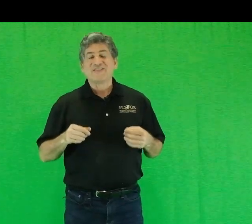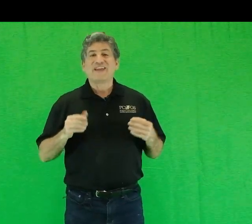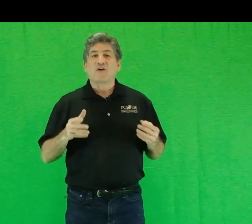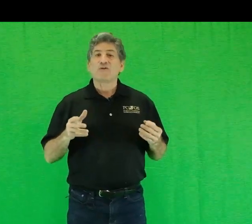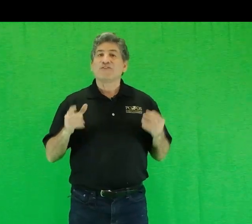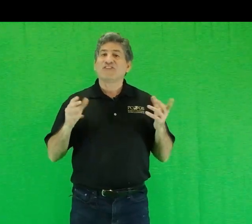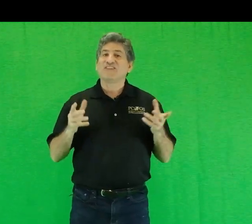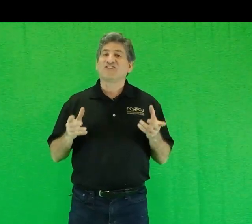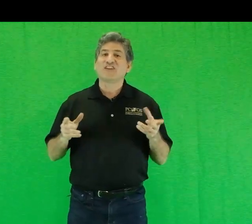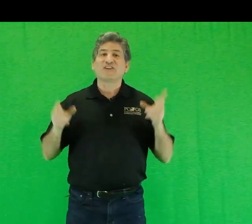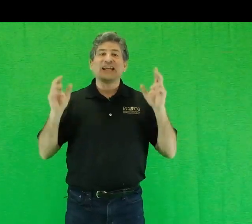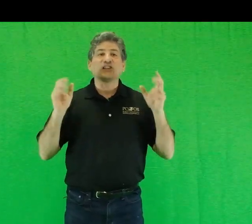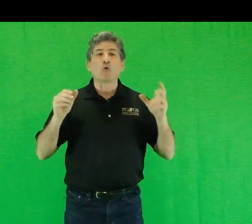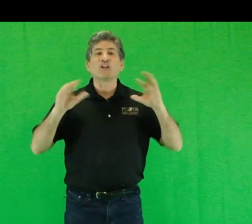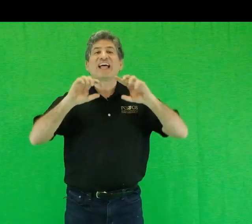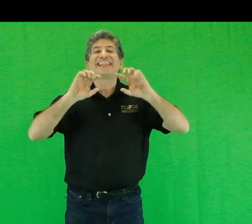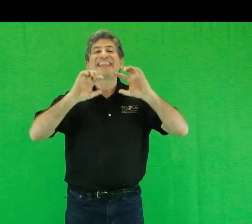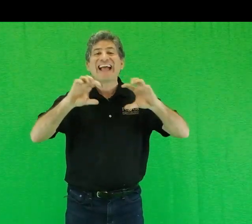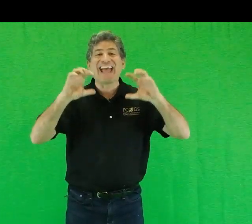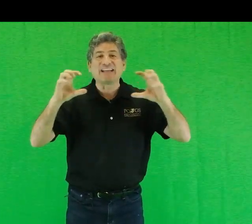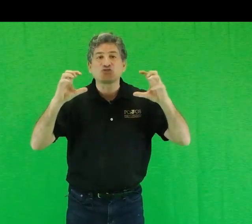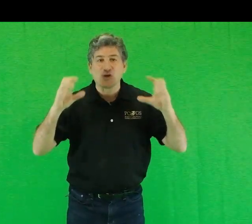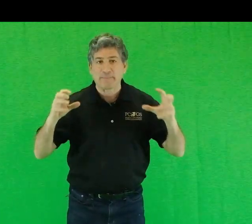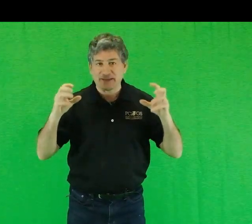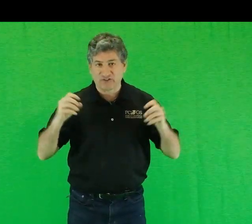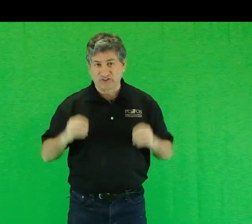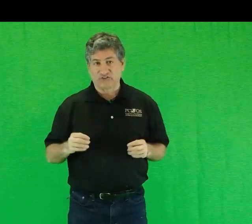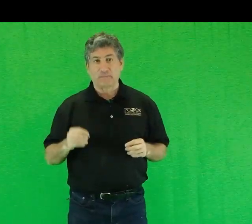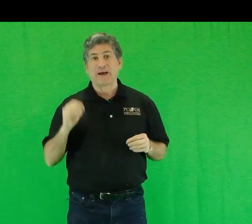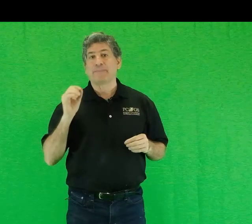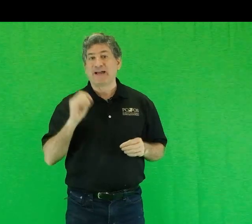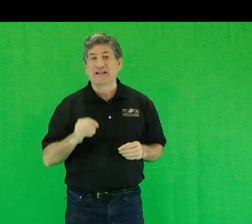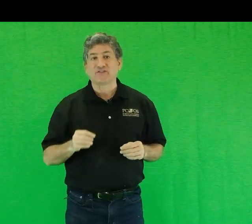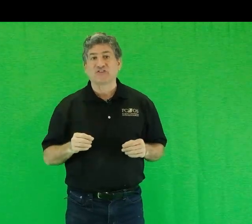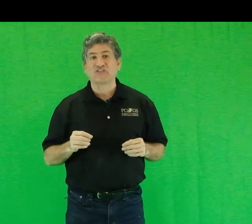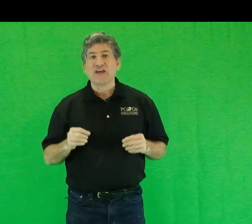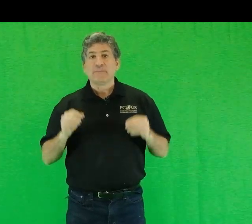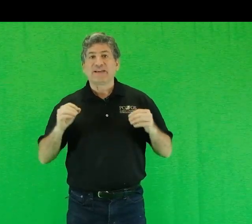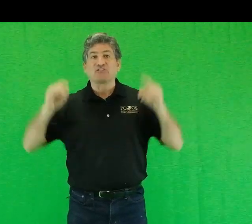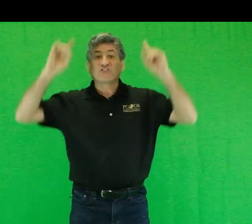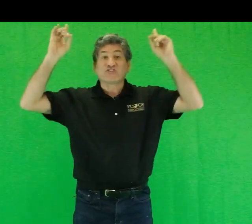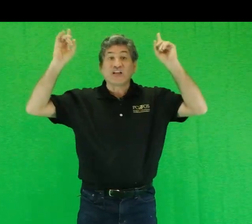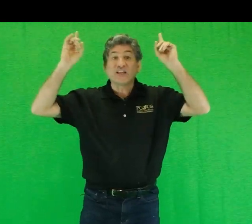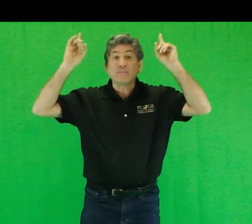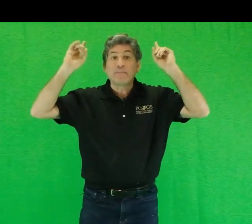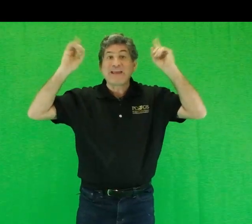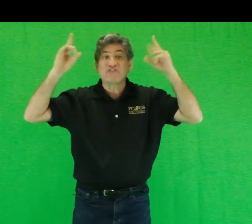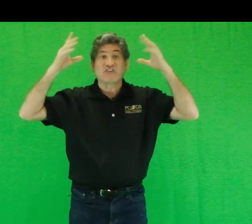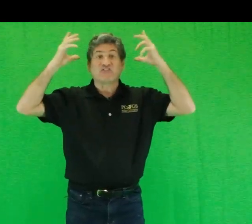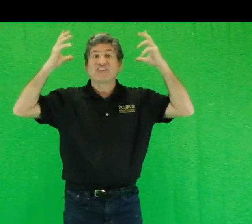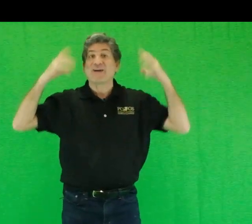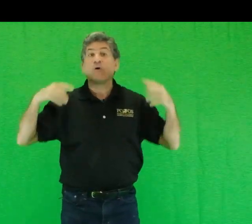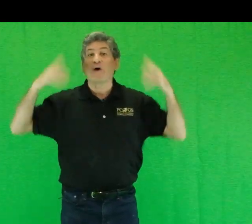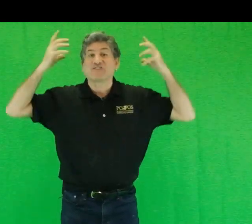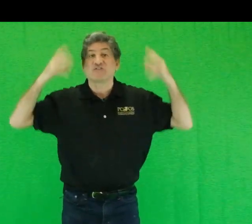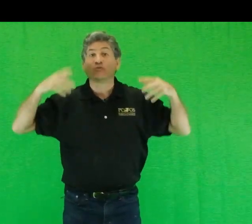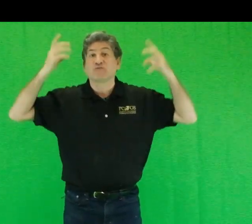the Earth is considered a local negentropic system by biologists because the sun bathes us in terawatts of useful